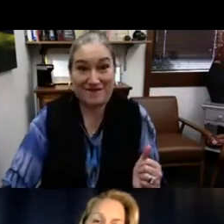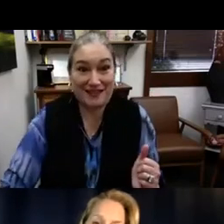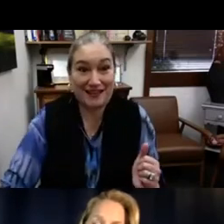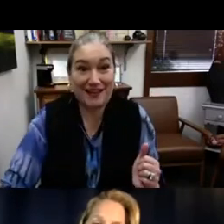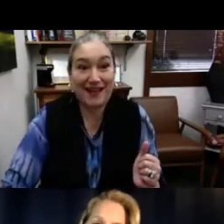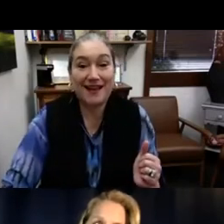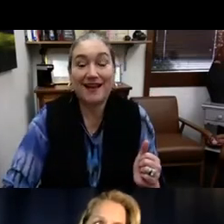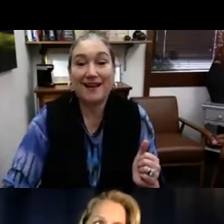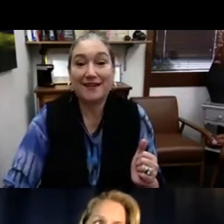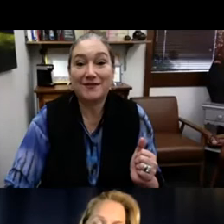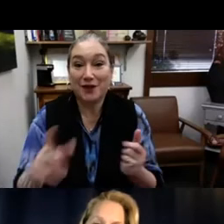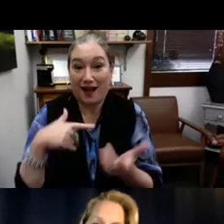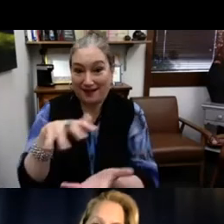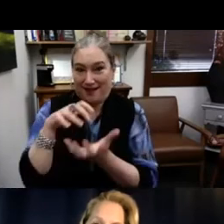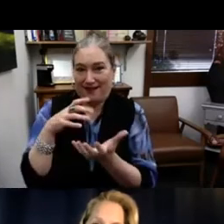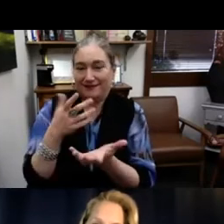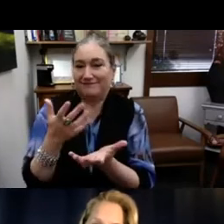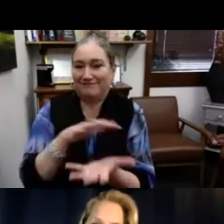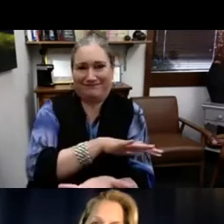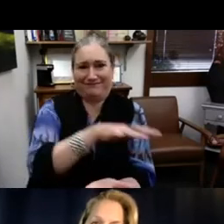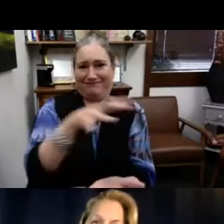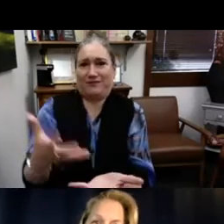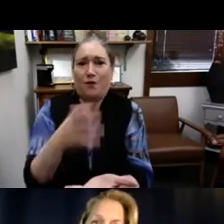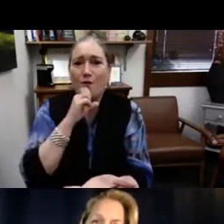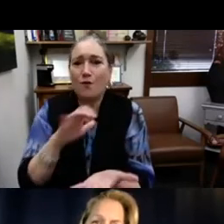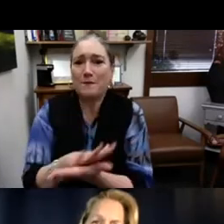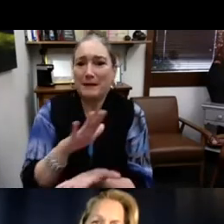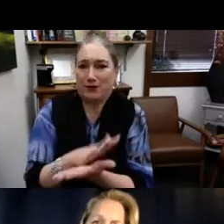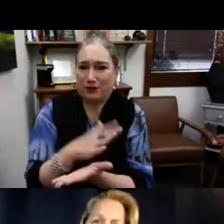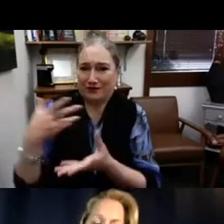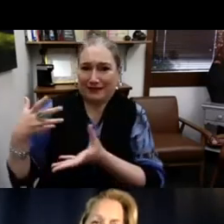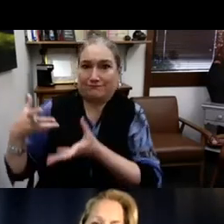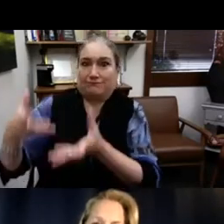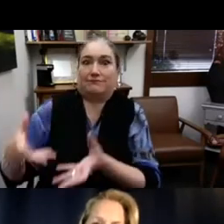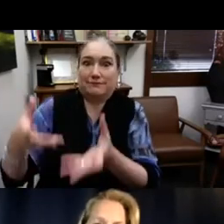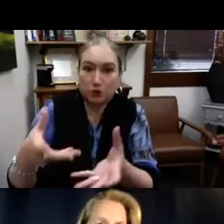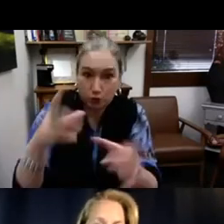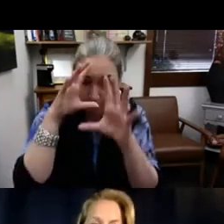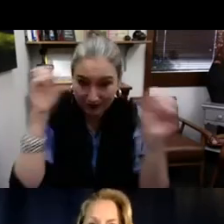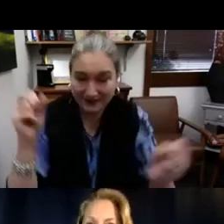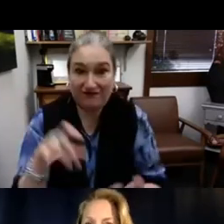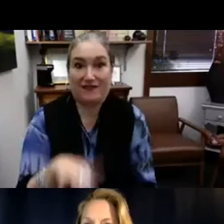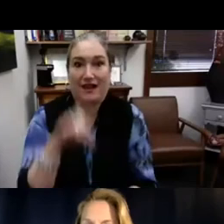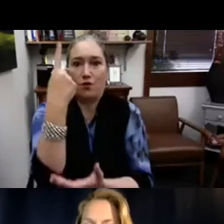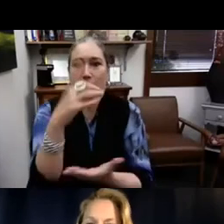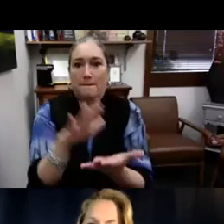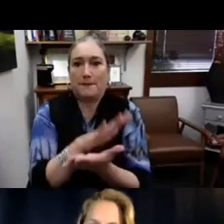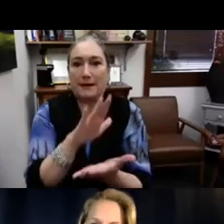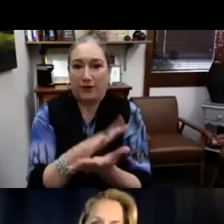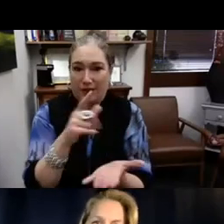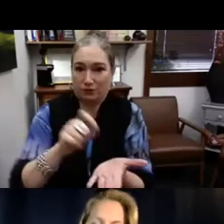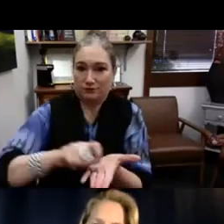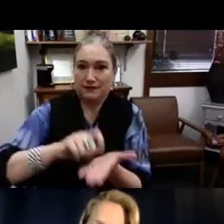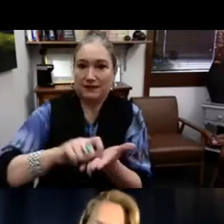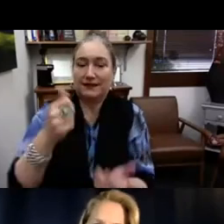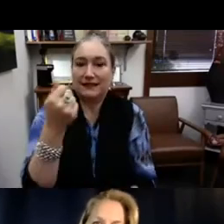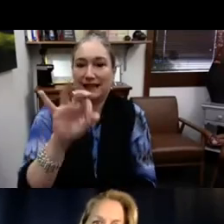I used to be president of California Association of the Deaf. And I received, you know, loads and loads